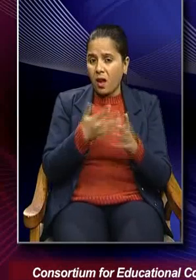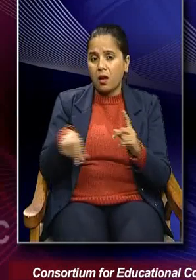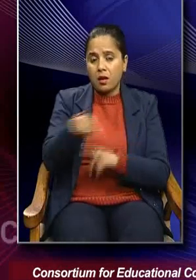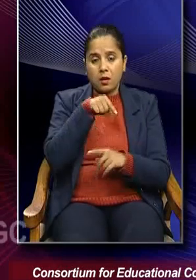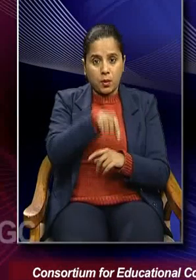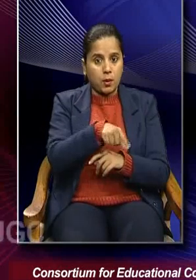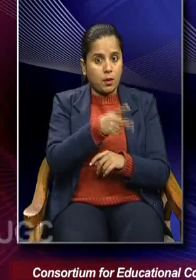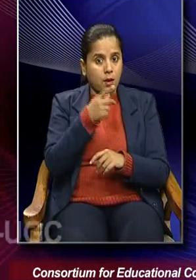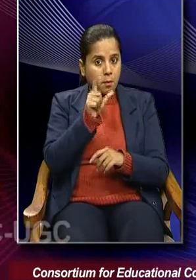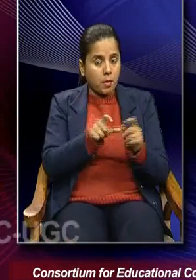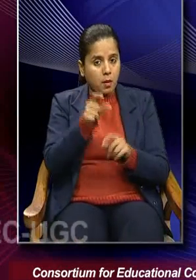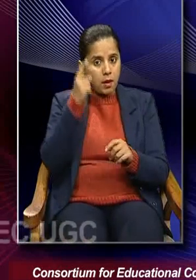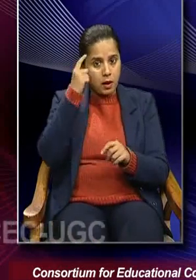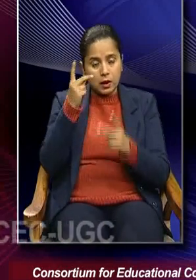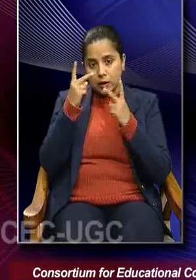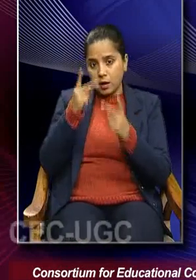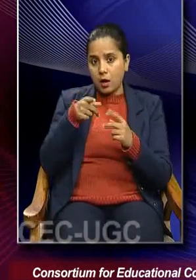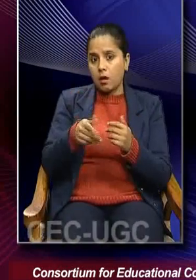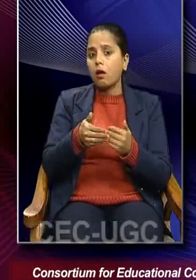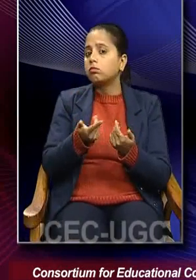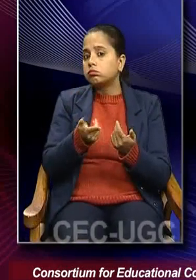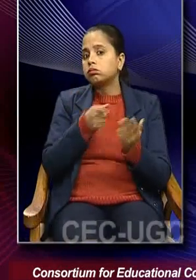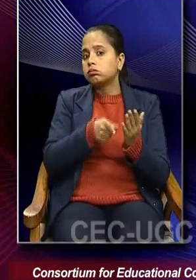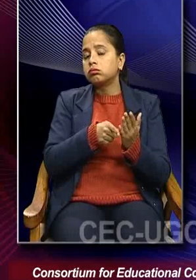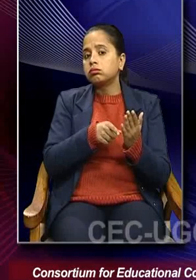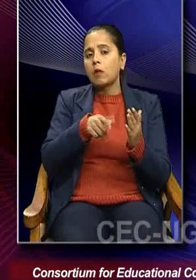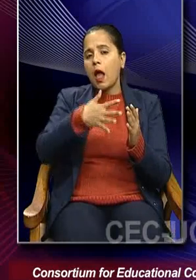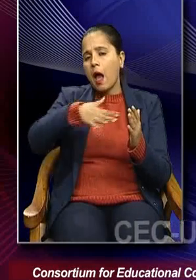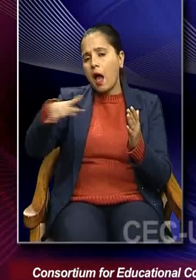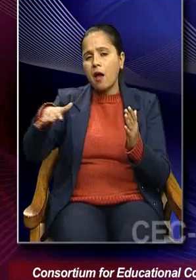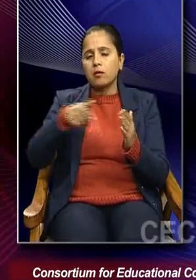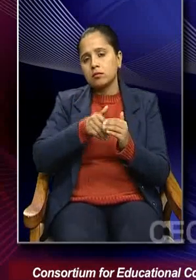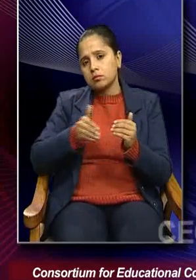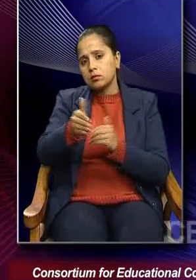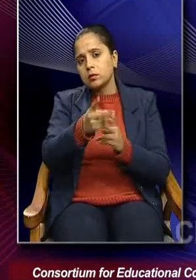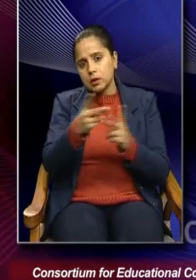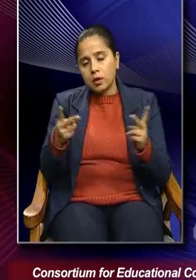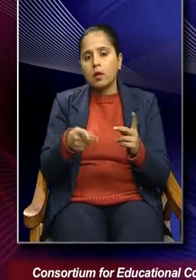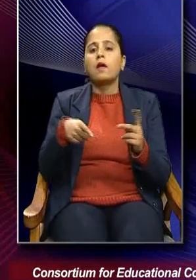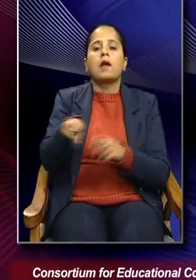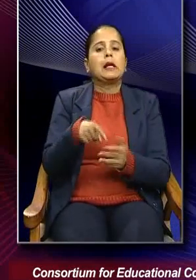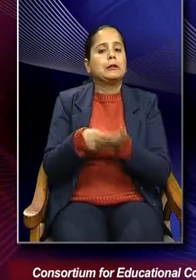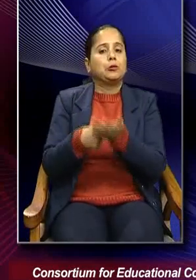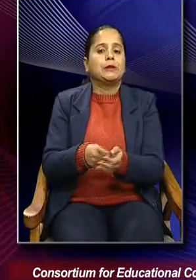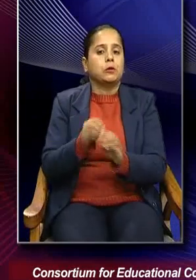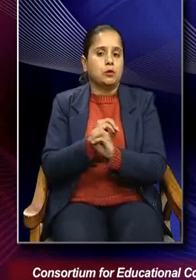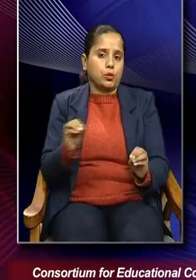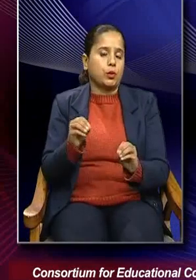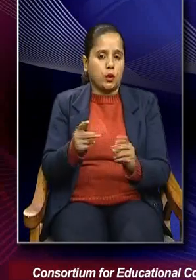those which is considered beyond the average is considered as unrespectable.